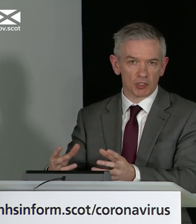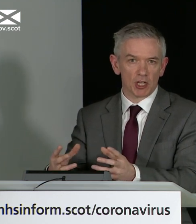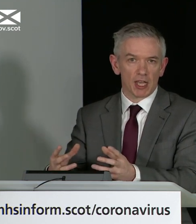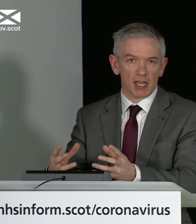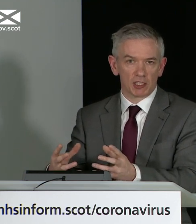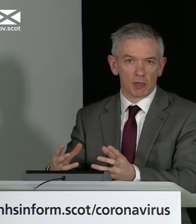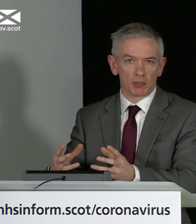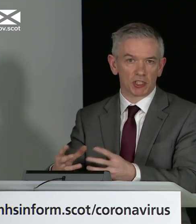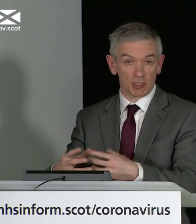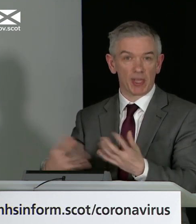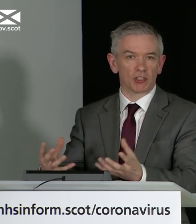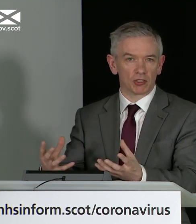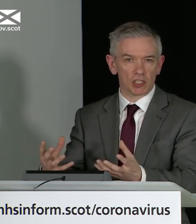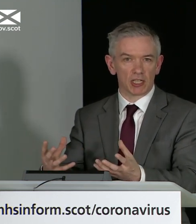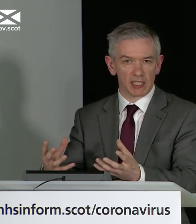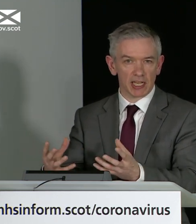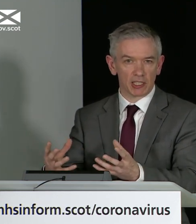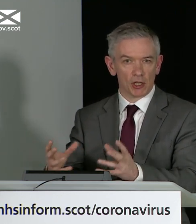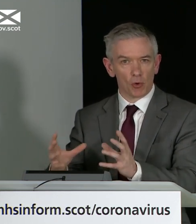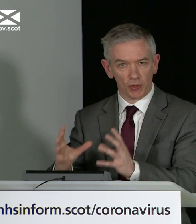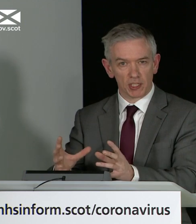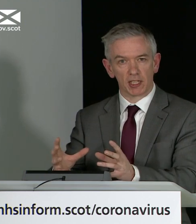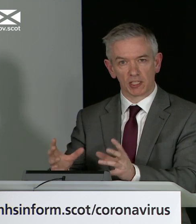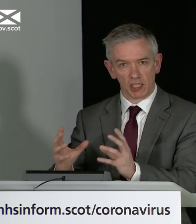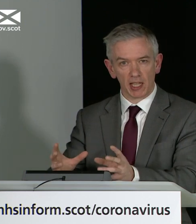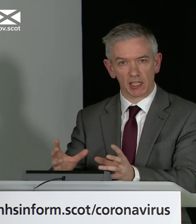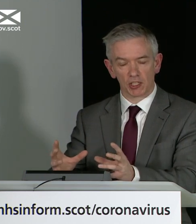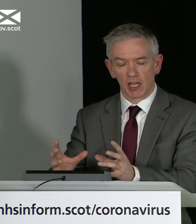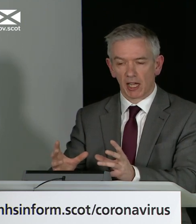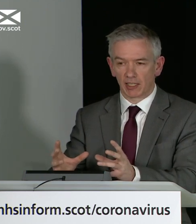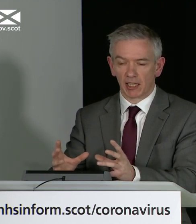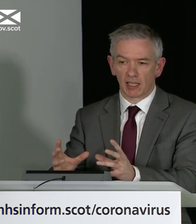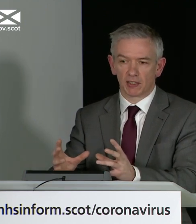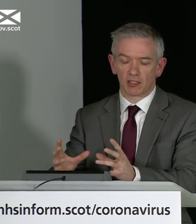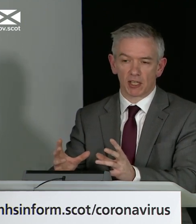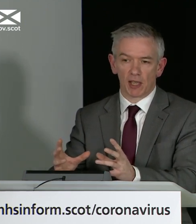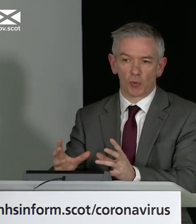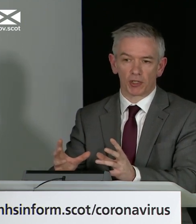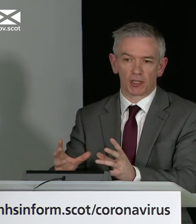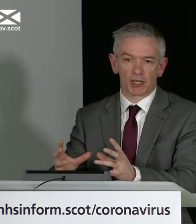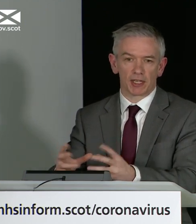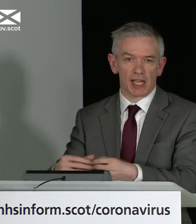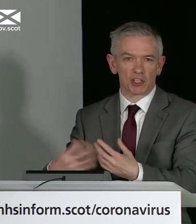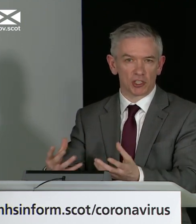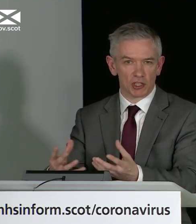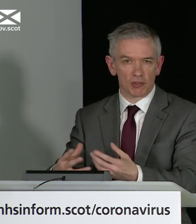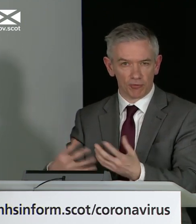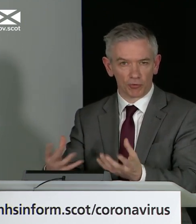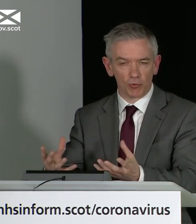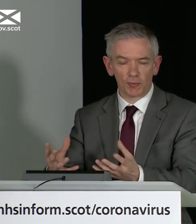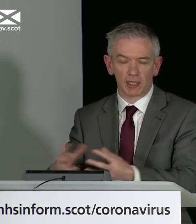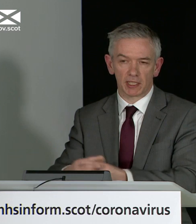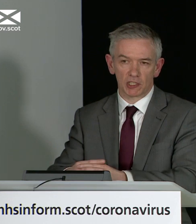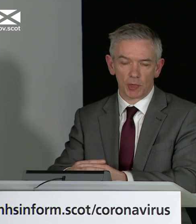research to be able to try to better understand exactly what this data is telling us and whether there are any actions that